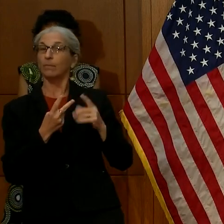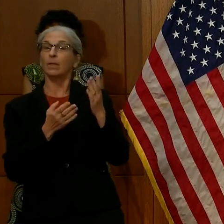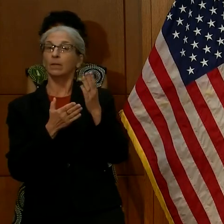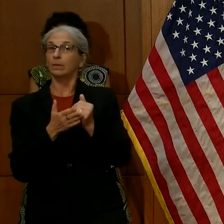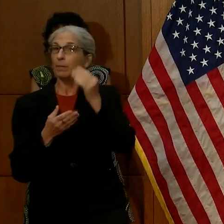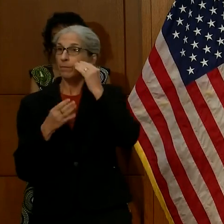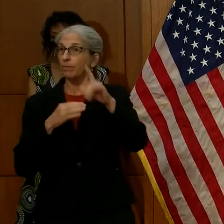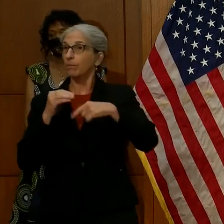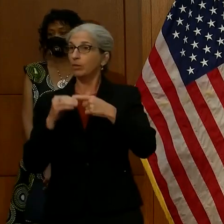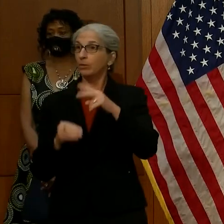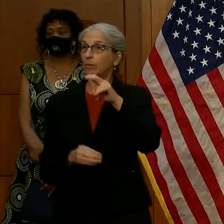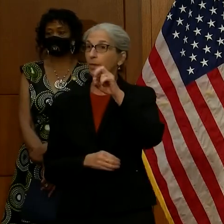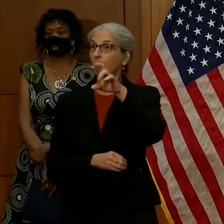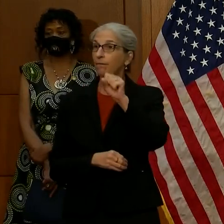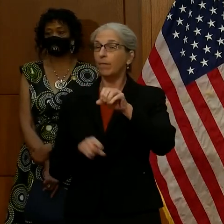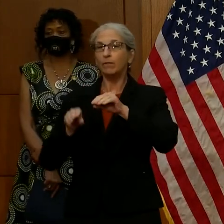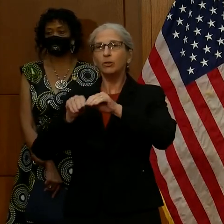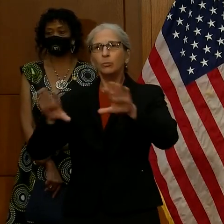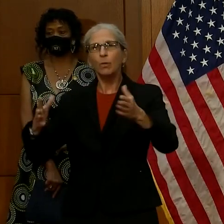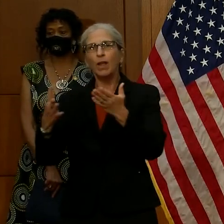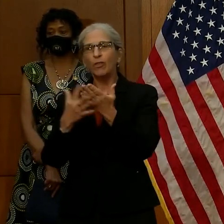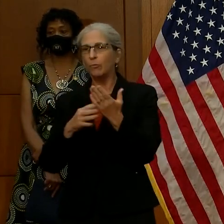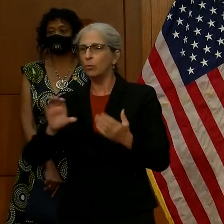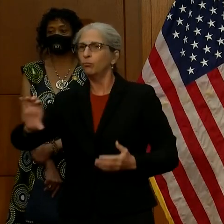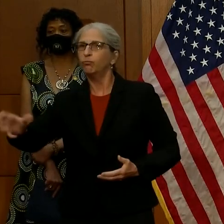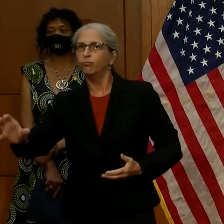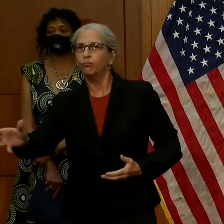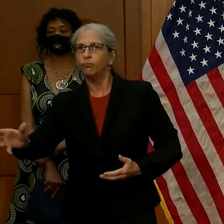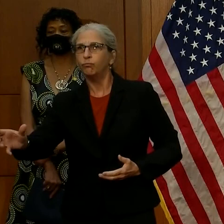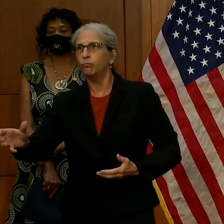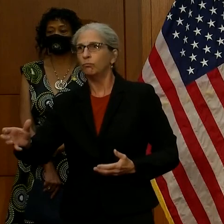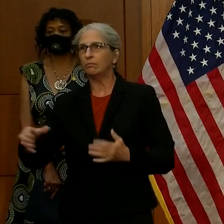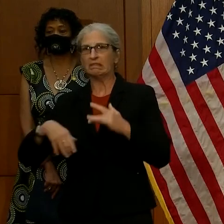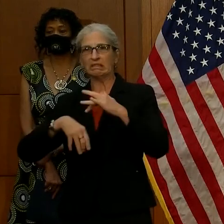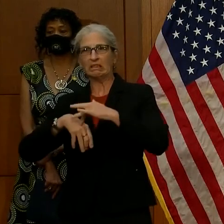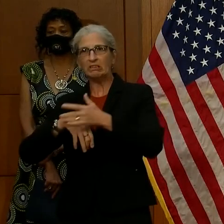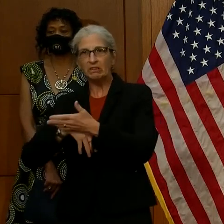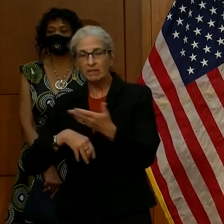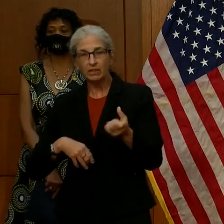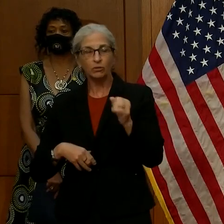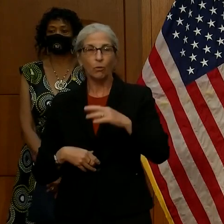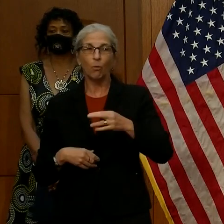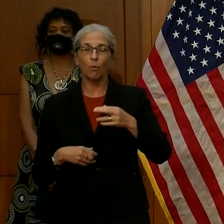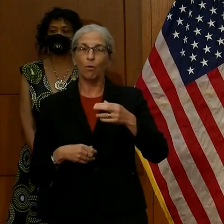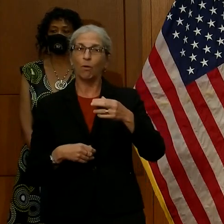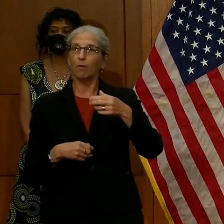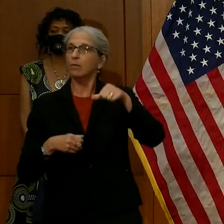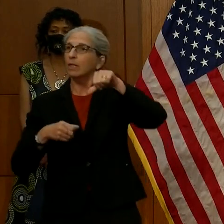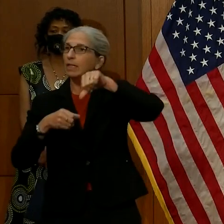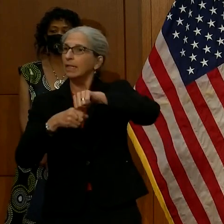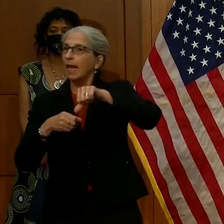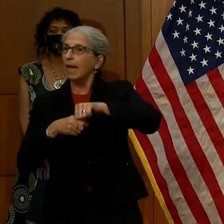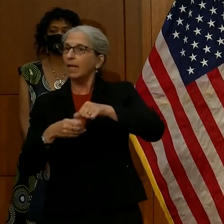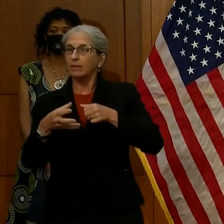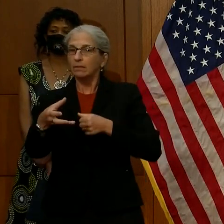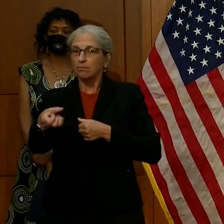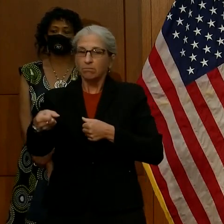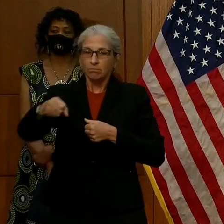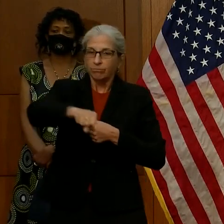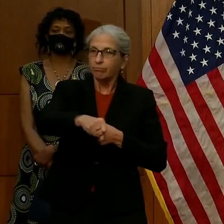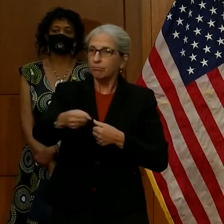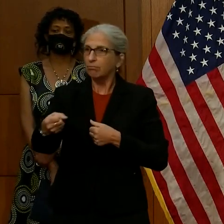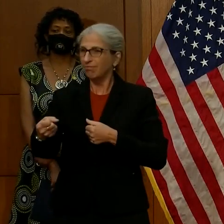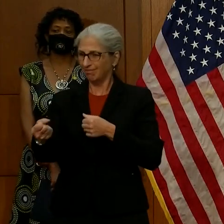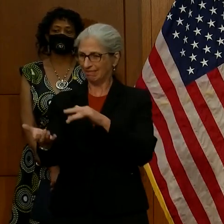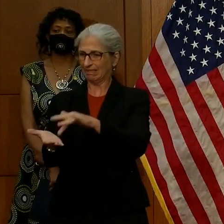being spread through touching of doorknobs and gas pumps. Is there any, as a doctor, what do you